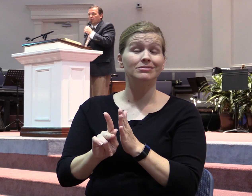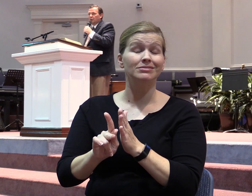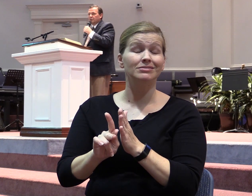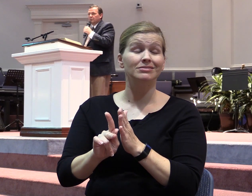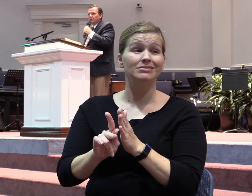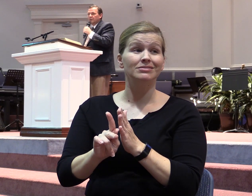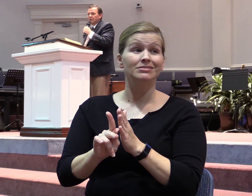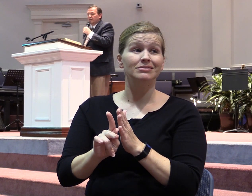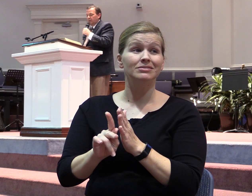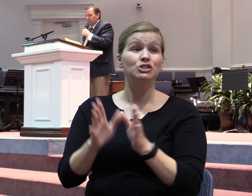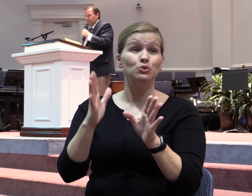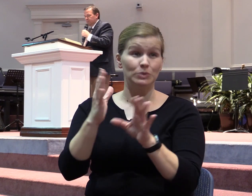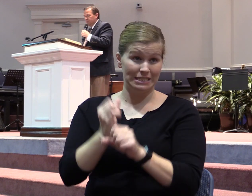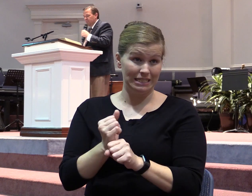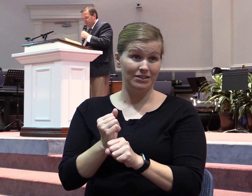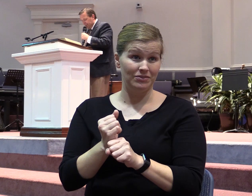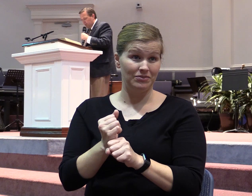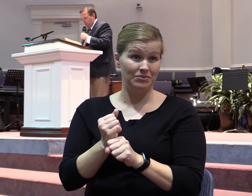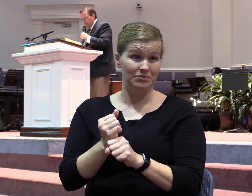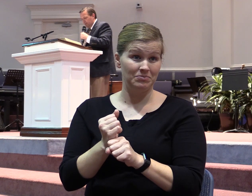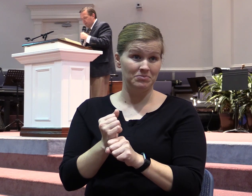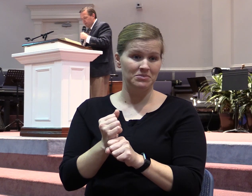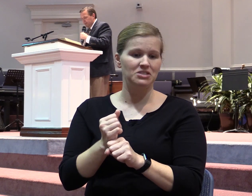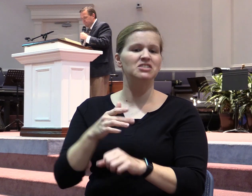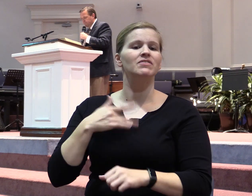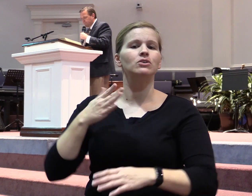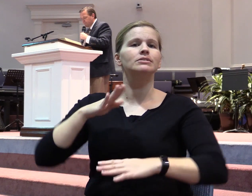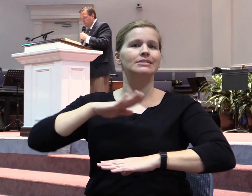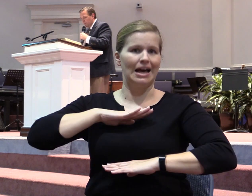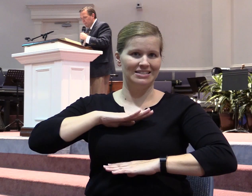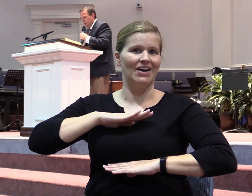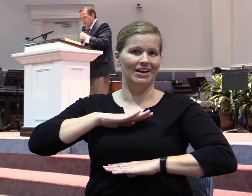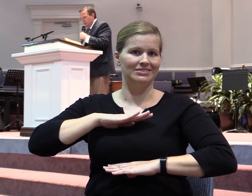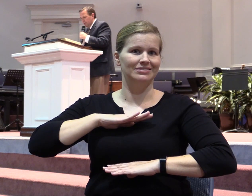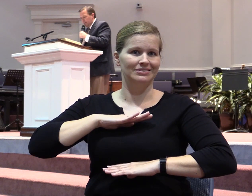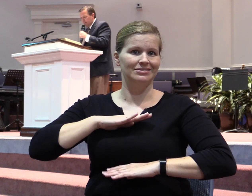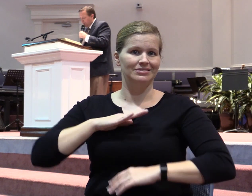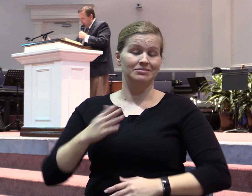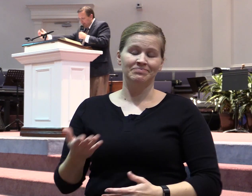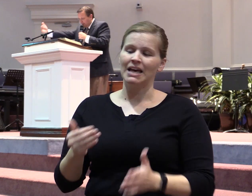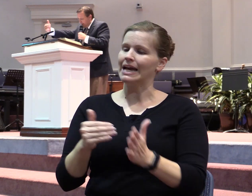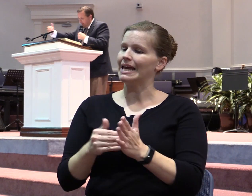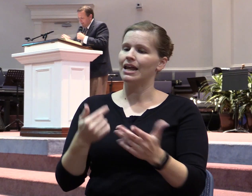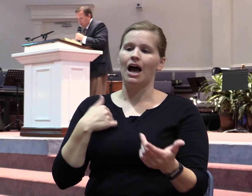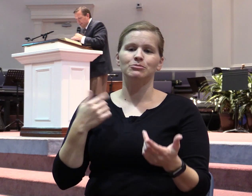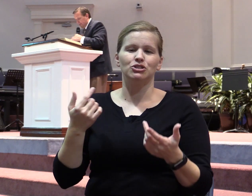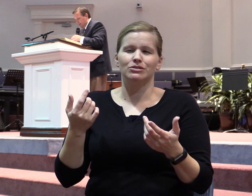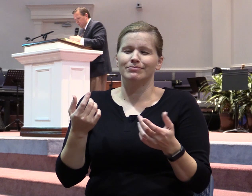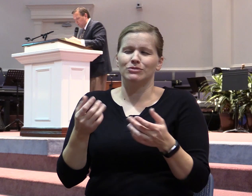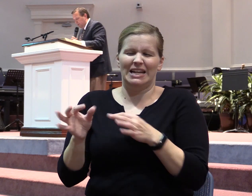order to fulfill that greed. And again, I'm coming at it from a different angle. get that. But when we